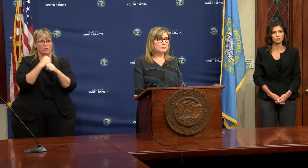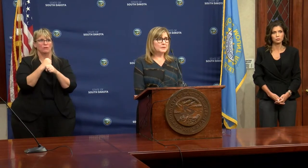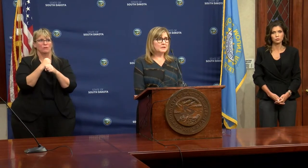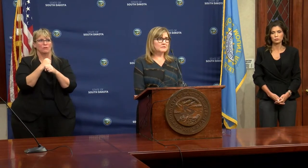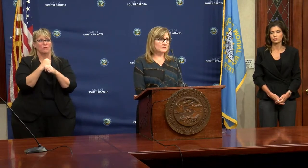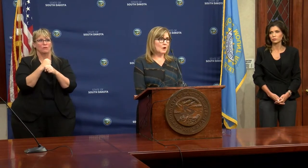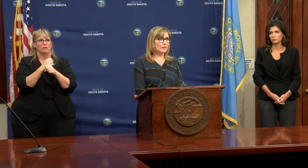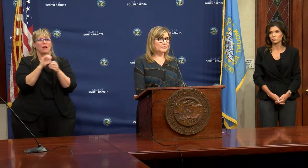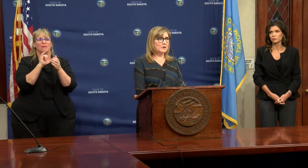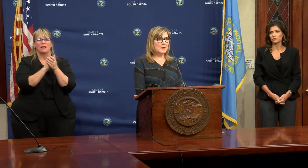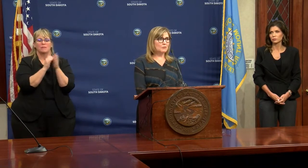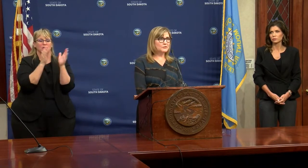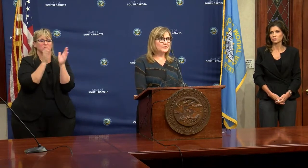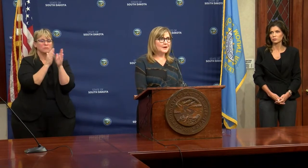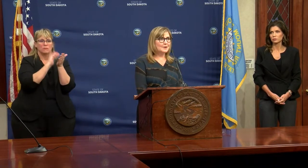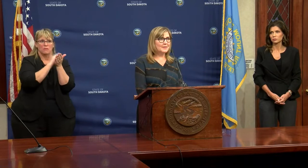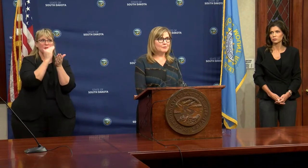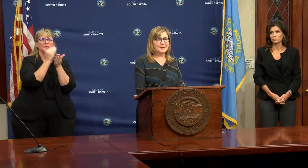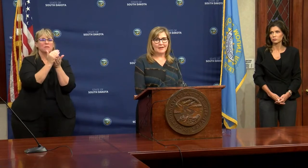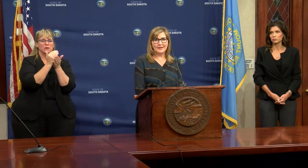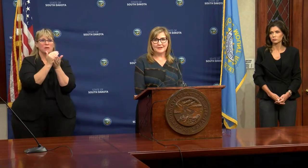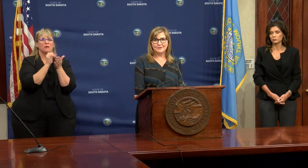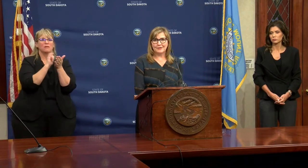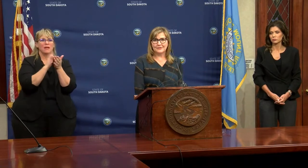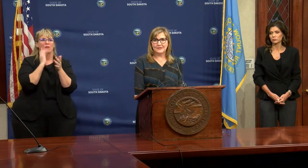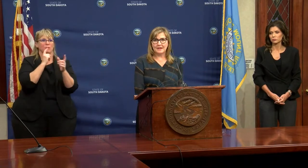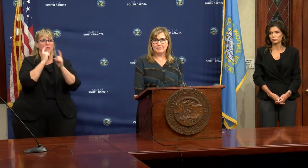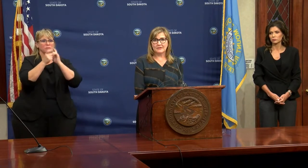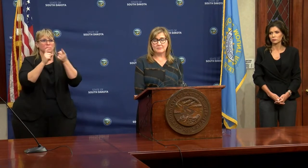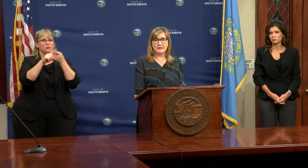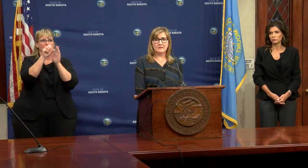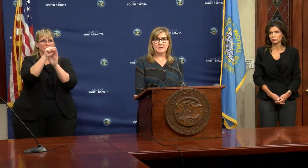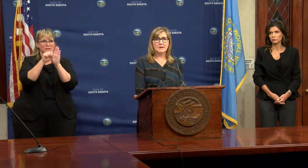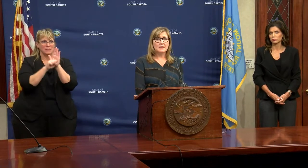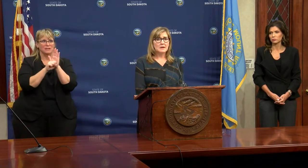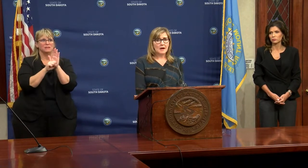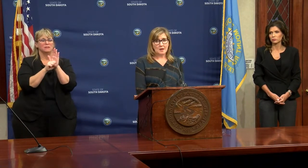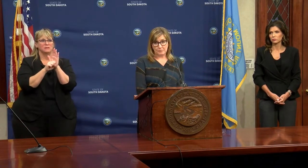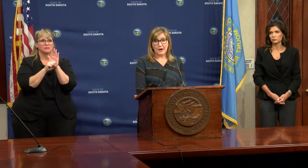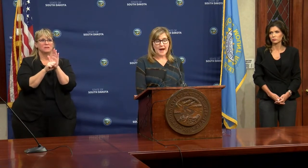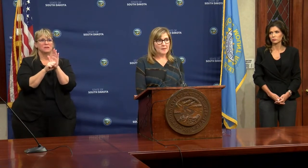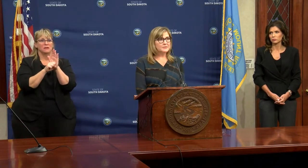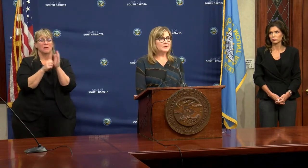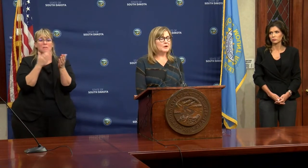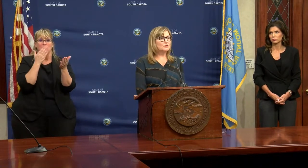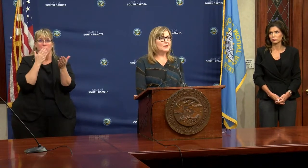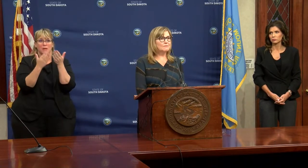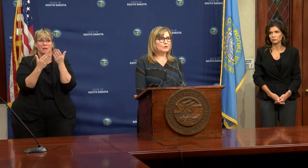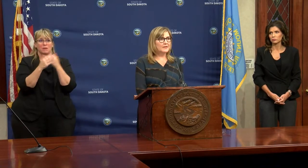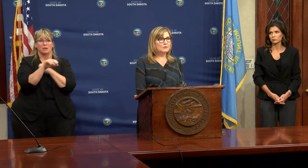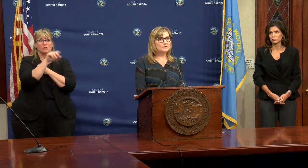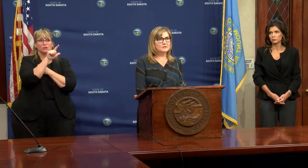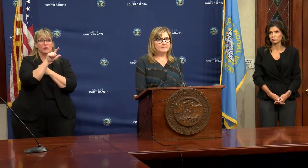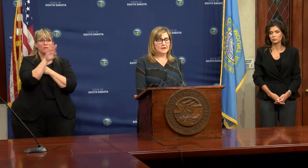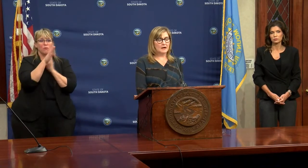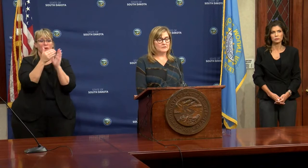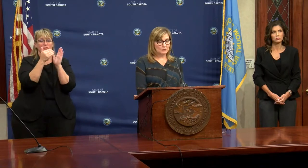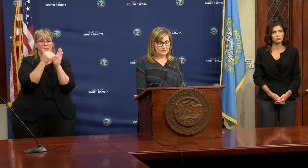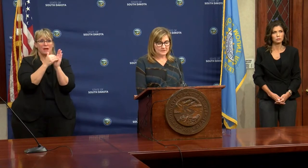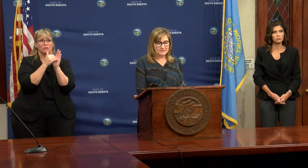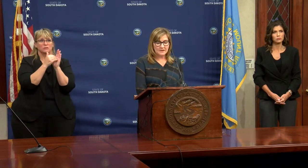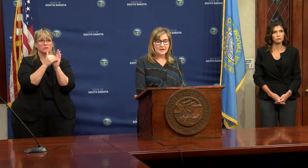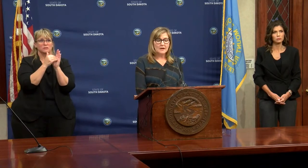Those will be a smaller amount that will be allocated to our state. We're expecting, perhaps about 24,000